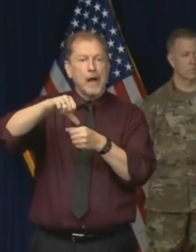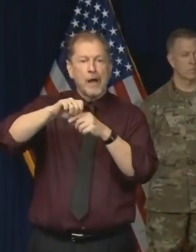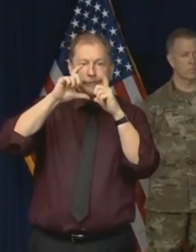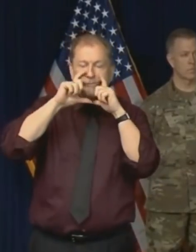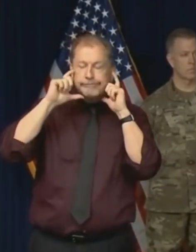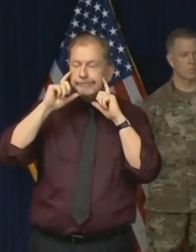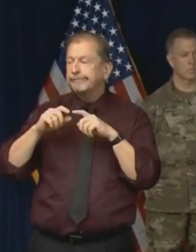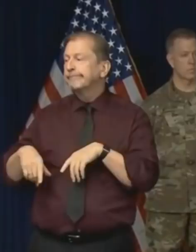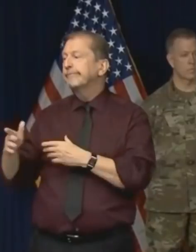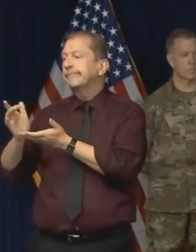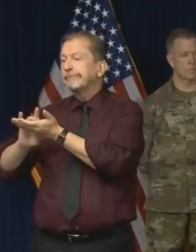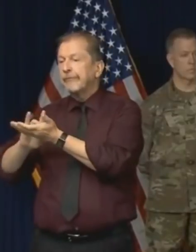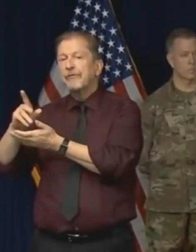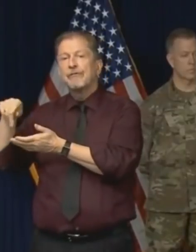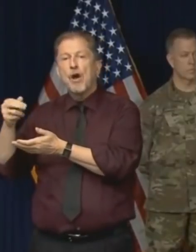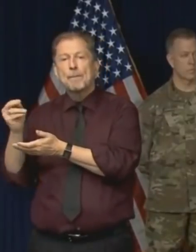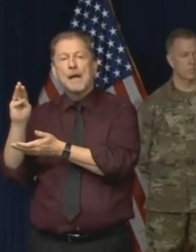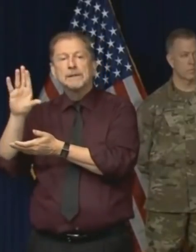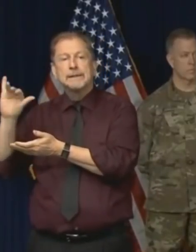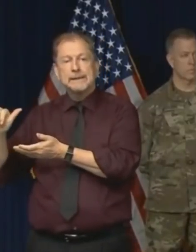where they know they're going to be with others.